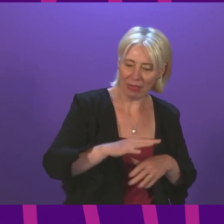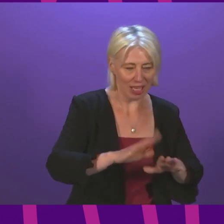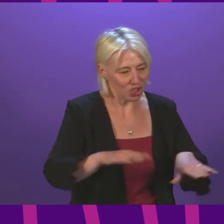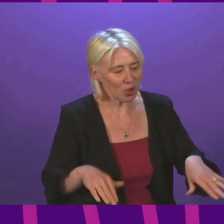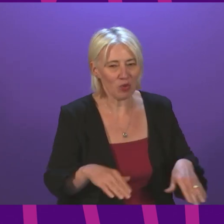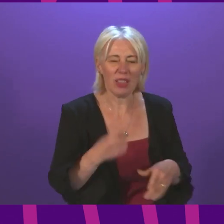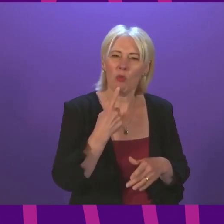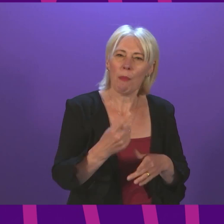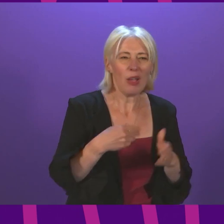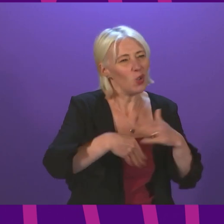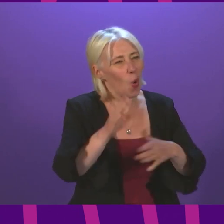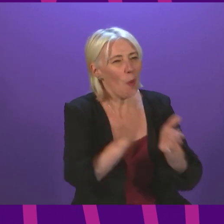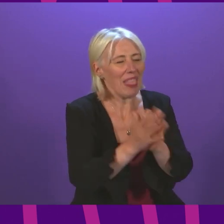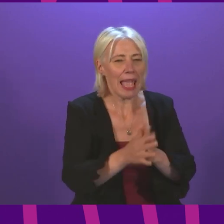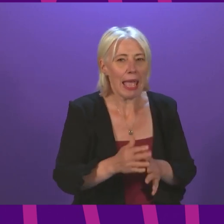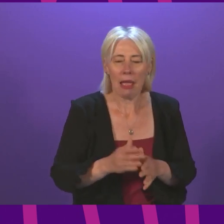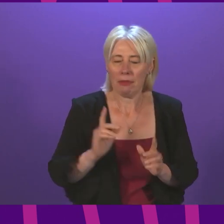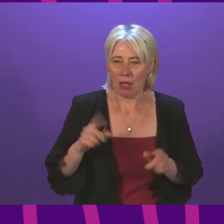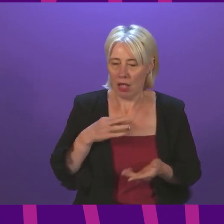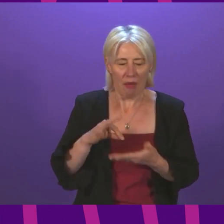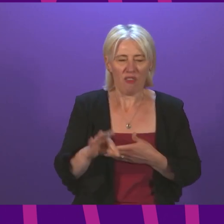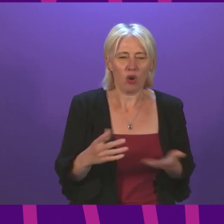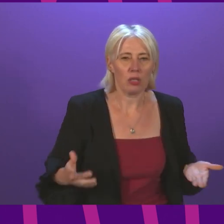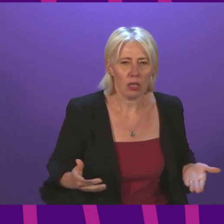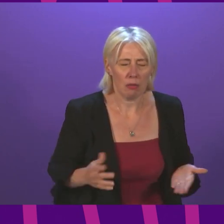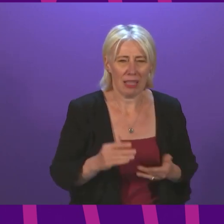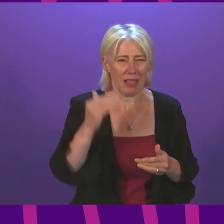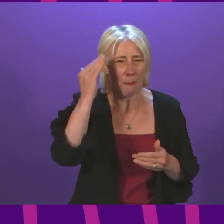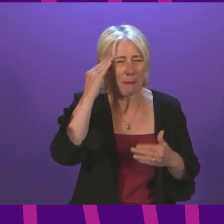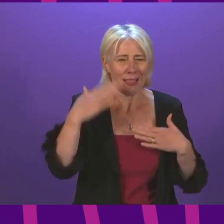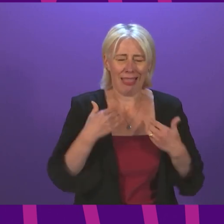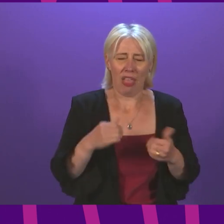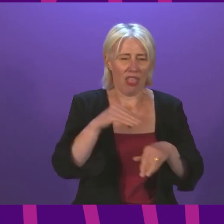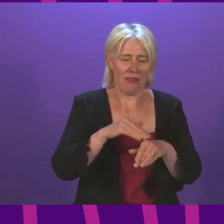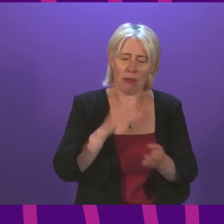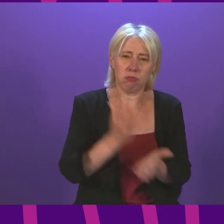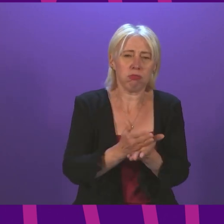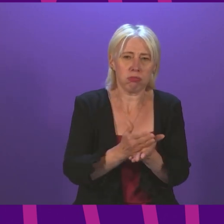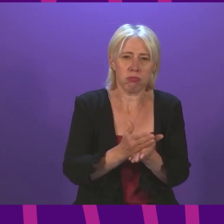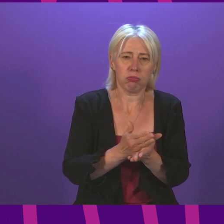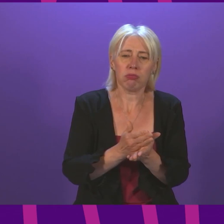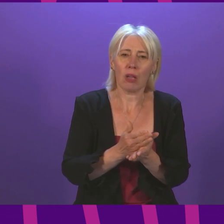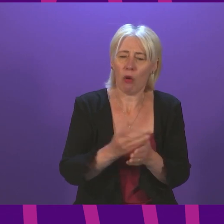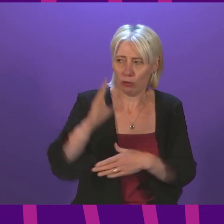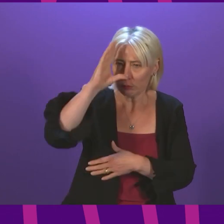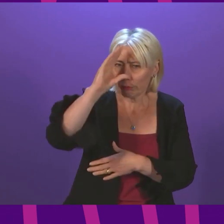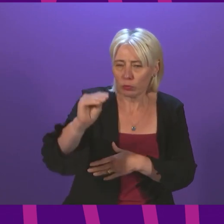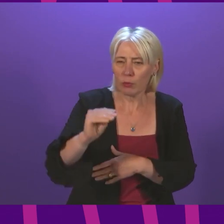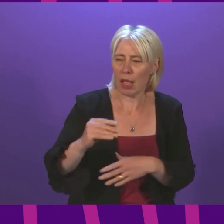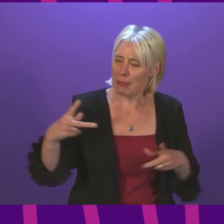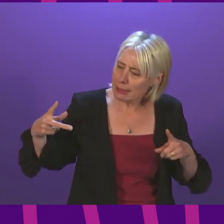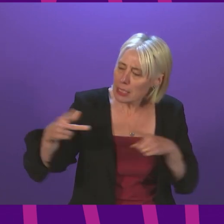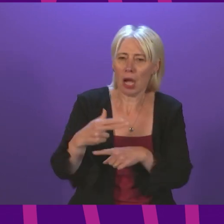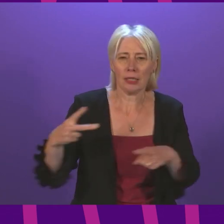-in. The mental wellbeing impact will be felt severely. Before I go any further I want to put it on record that years of savage